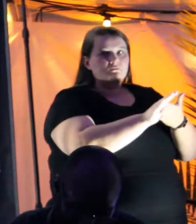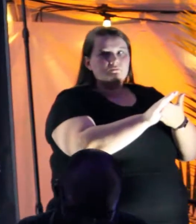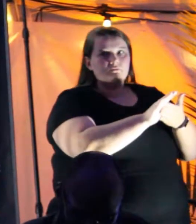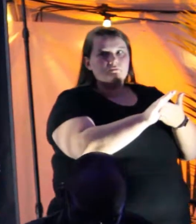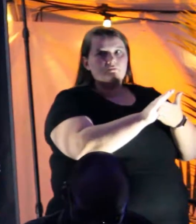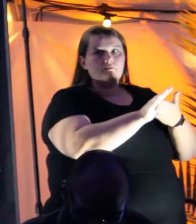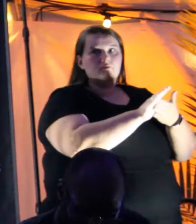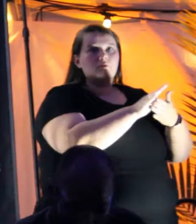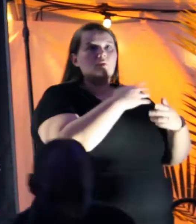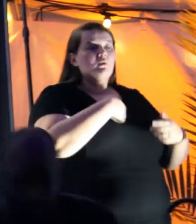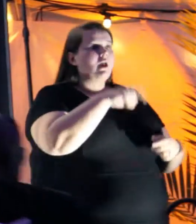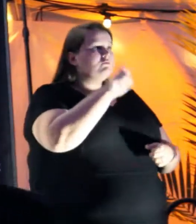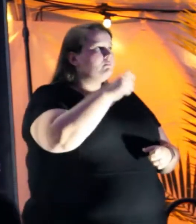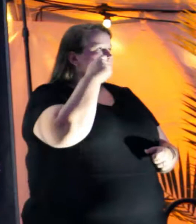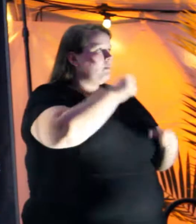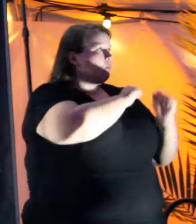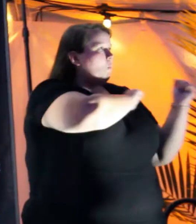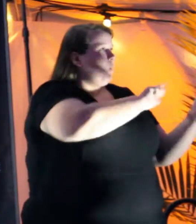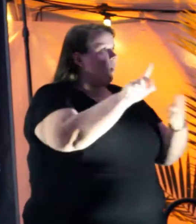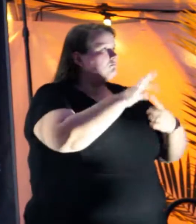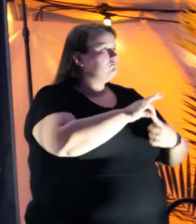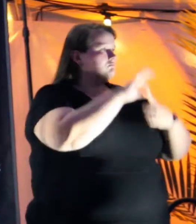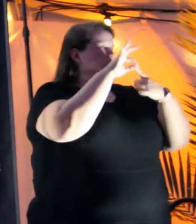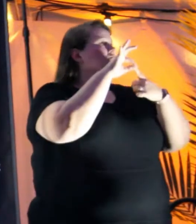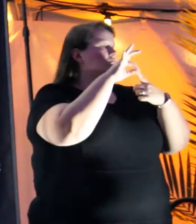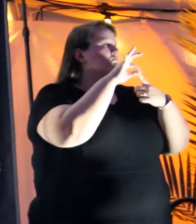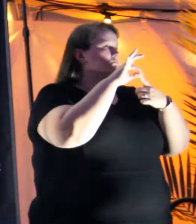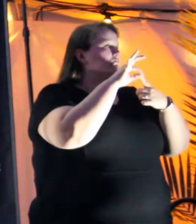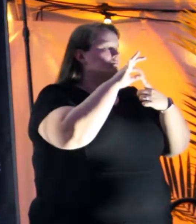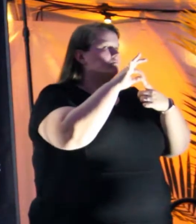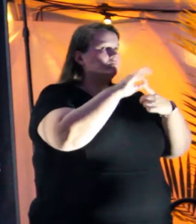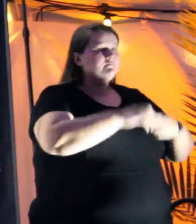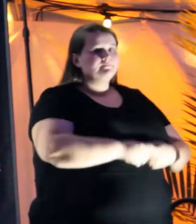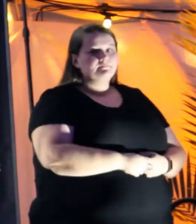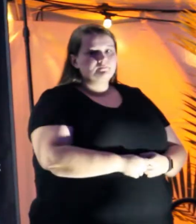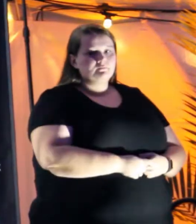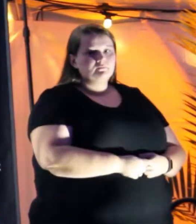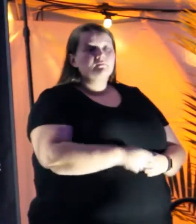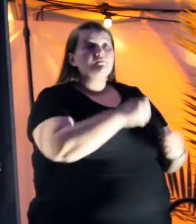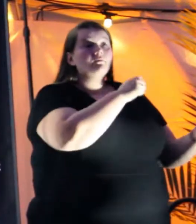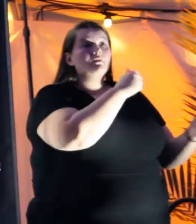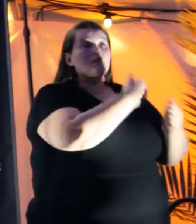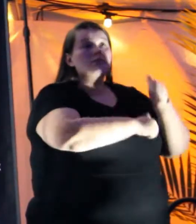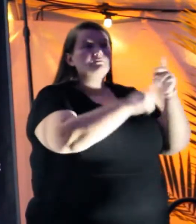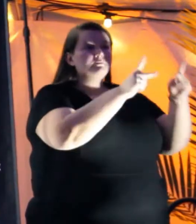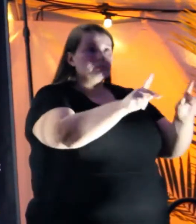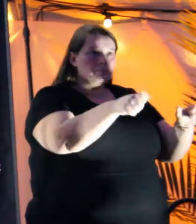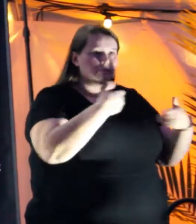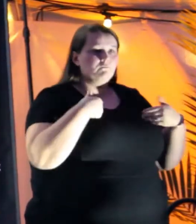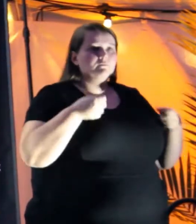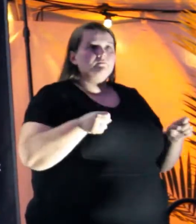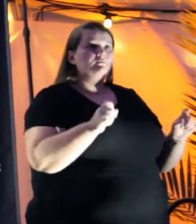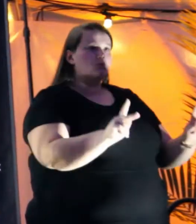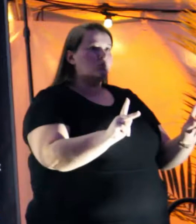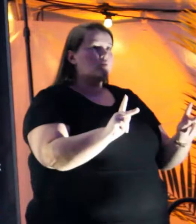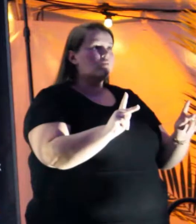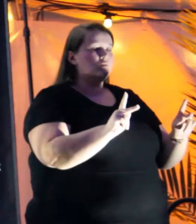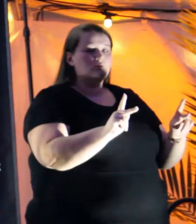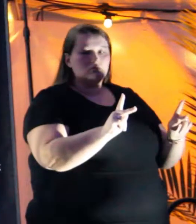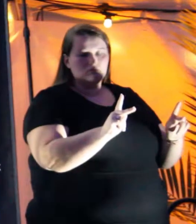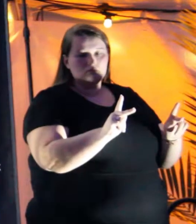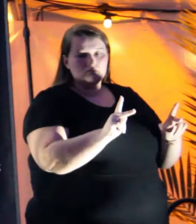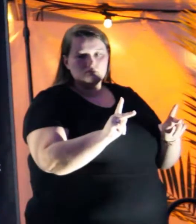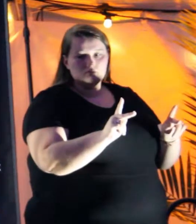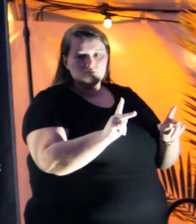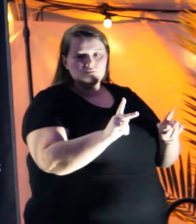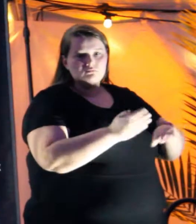makes us all unique. I need you all to celebrate that. All people should have the opportunities to go to college,